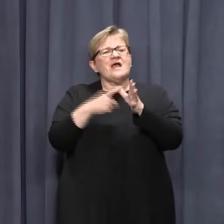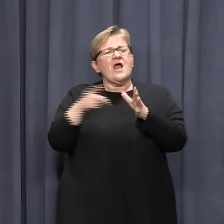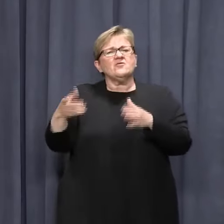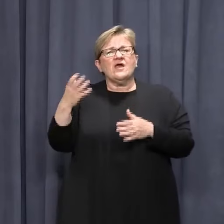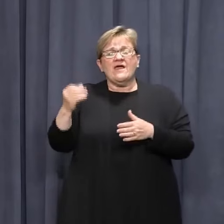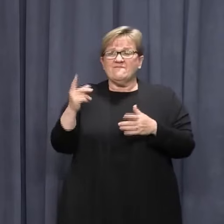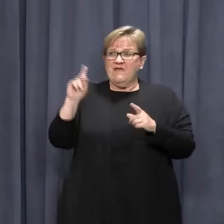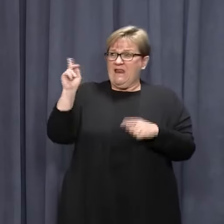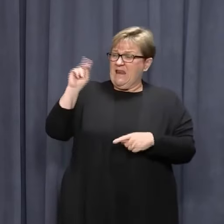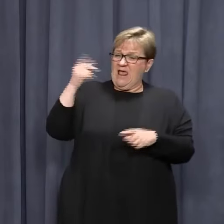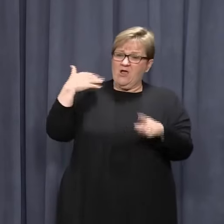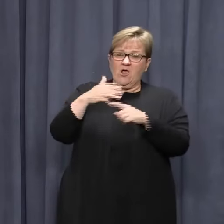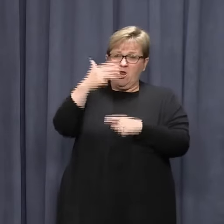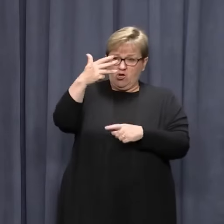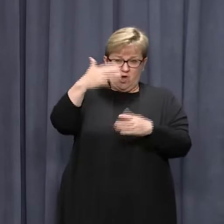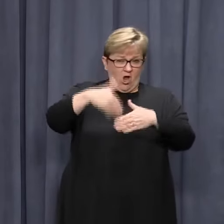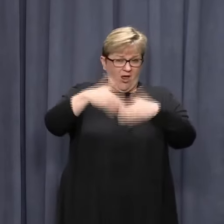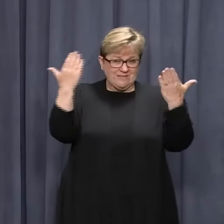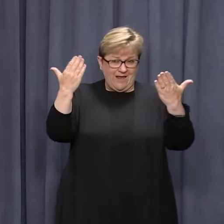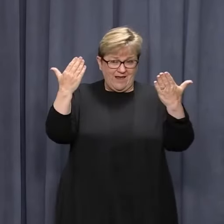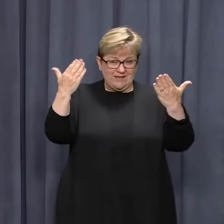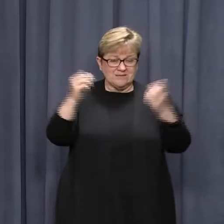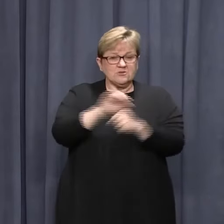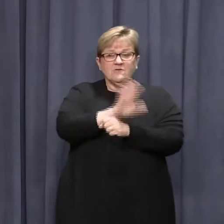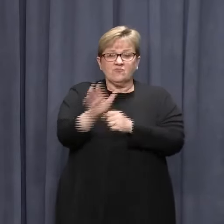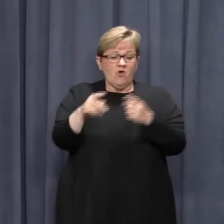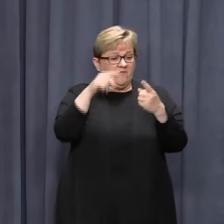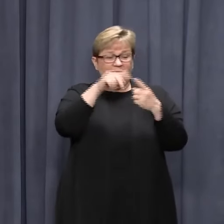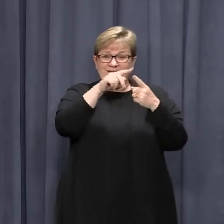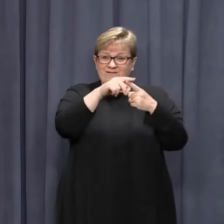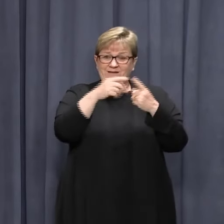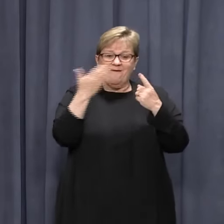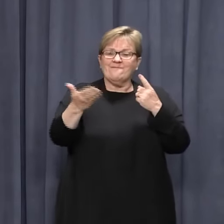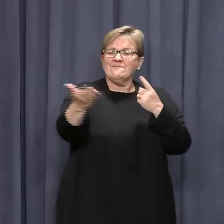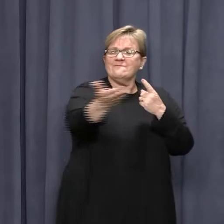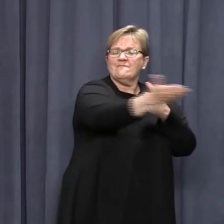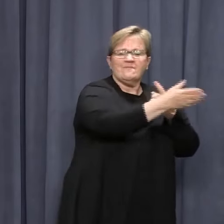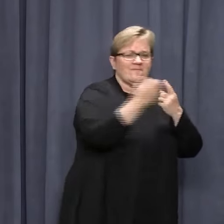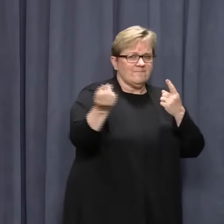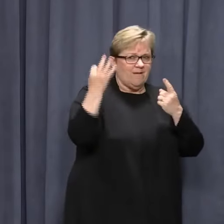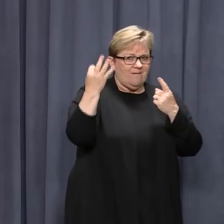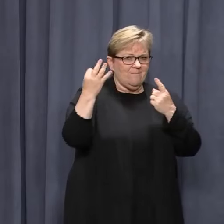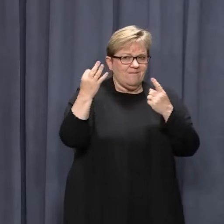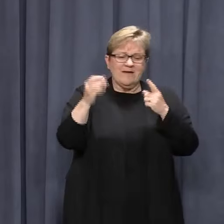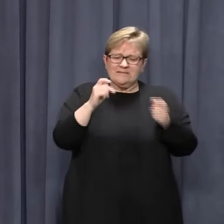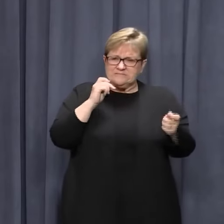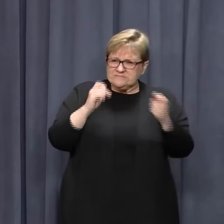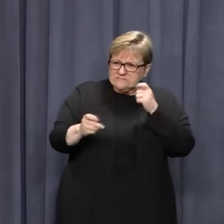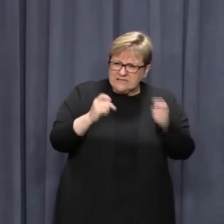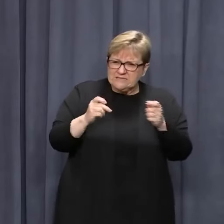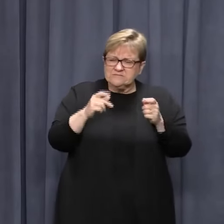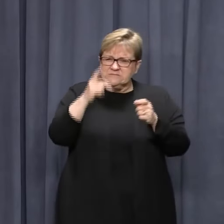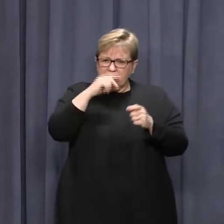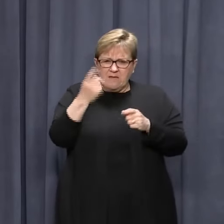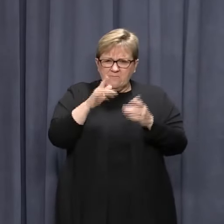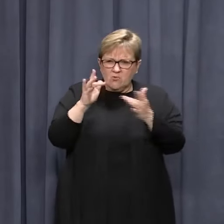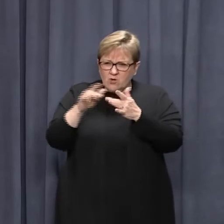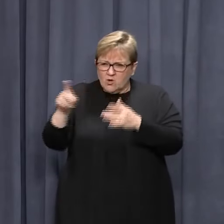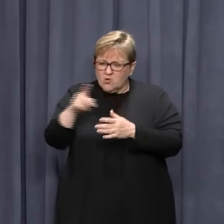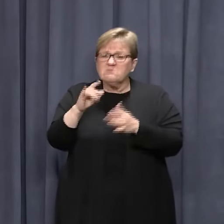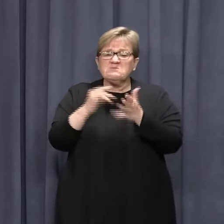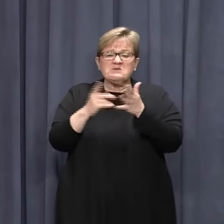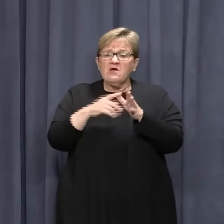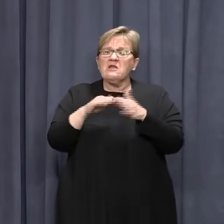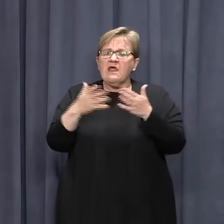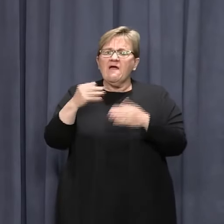gone nine days with no community cases. After extensive testing and quarantining of contacts, South Australia